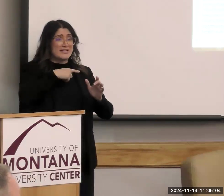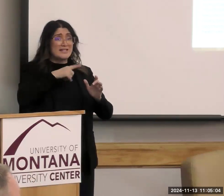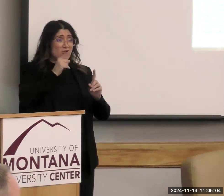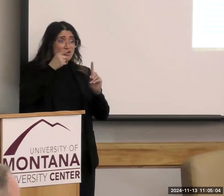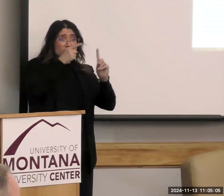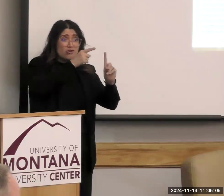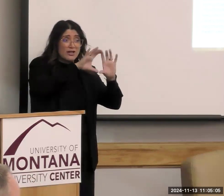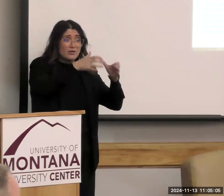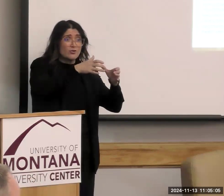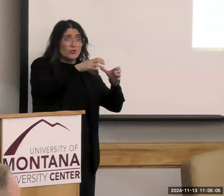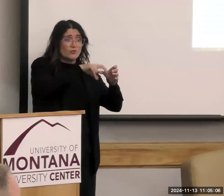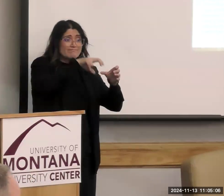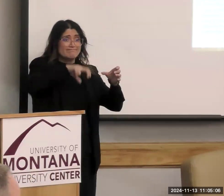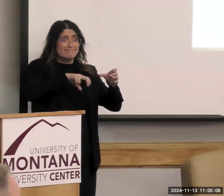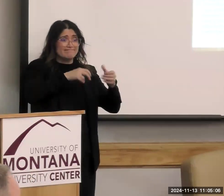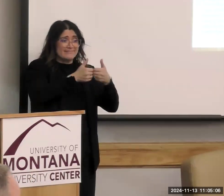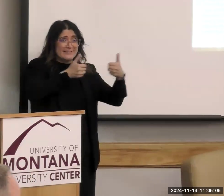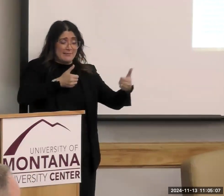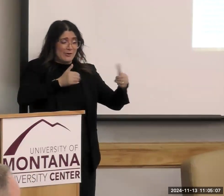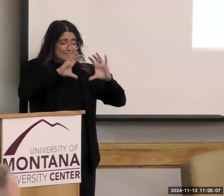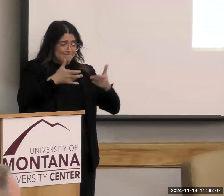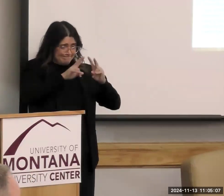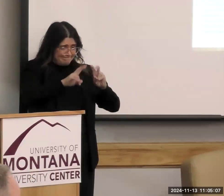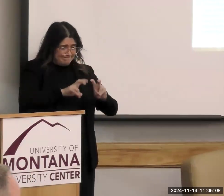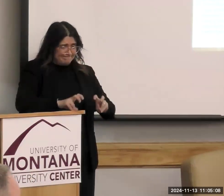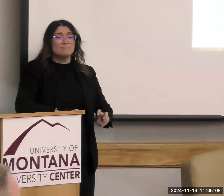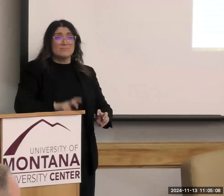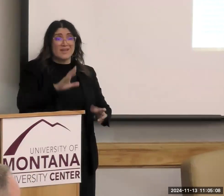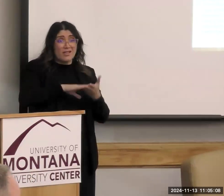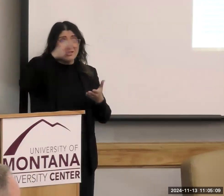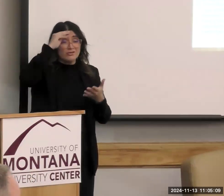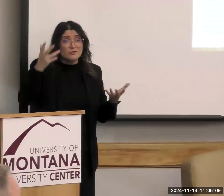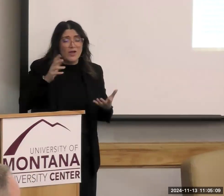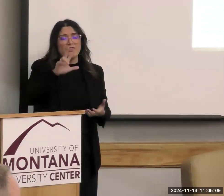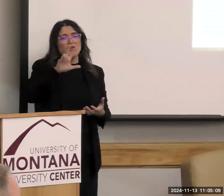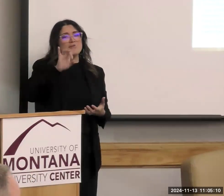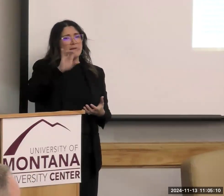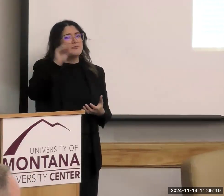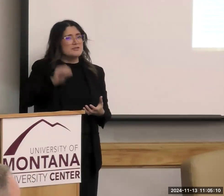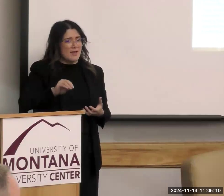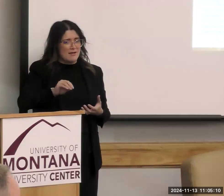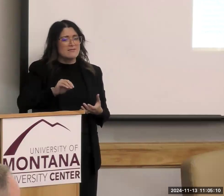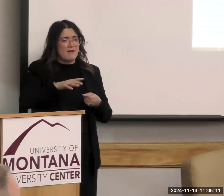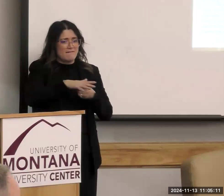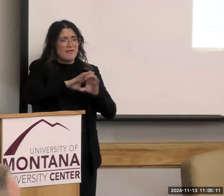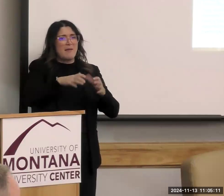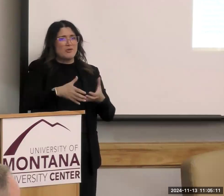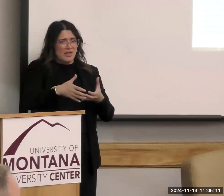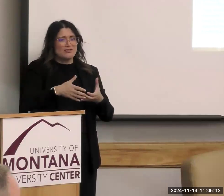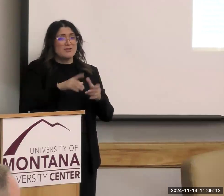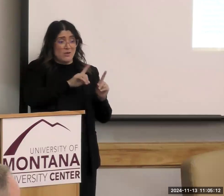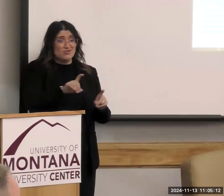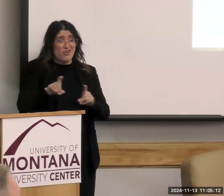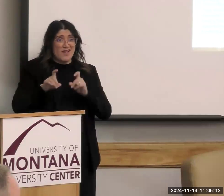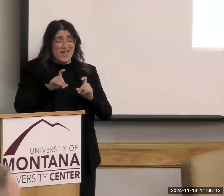their tobacco-related issues are. And what we found out, 38% of the population that we surveyed is exposed daily